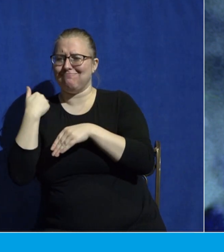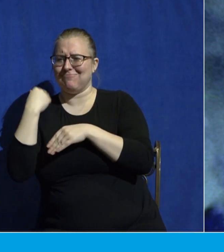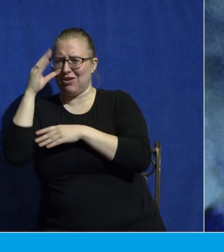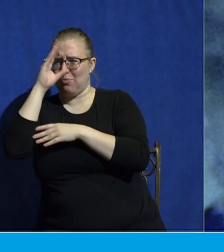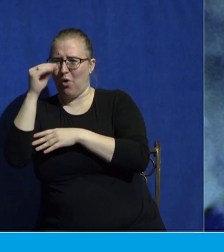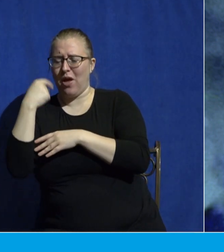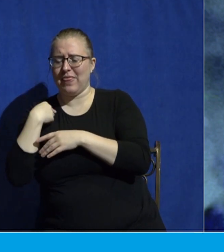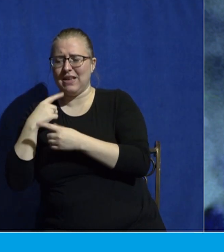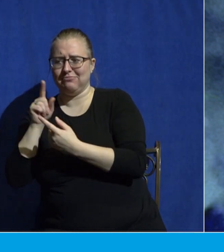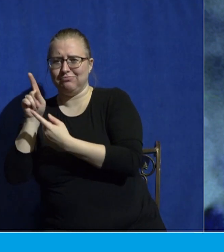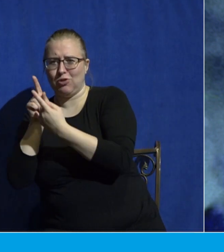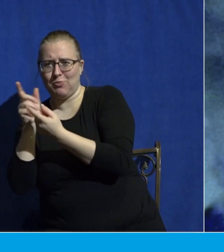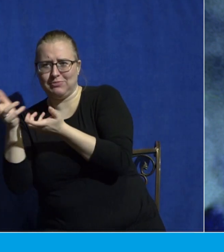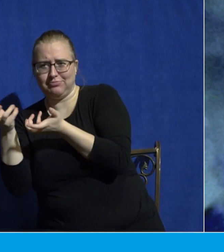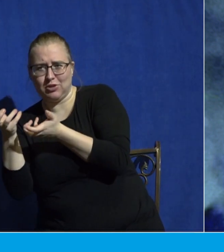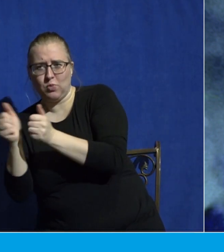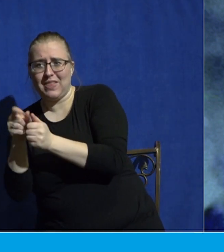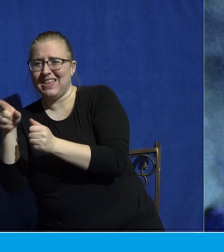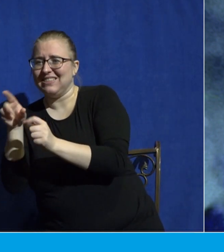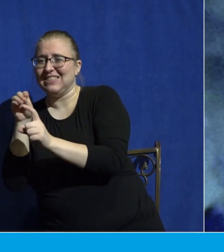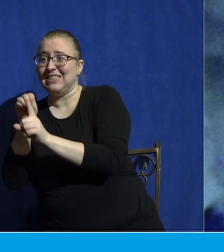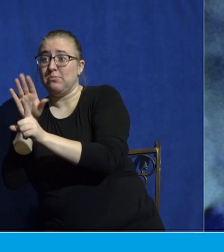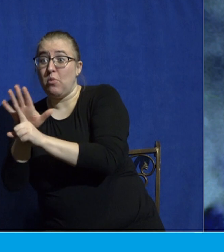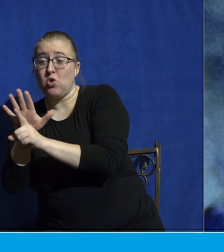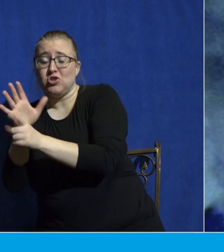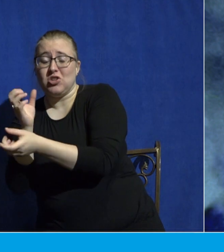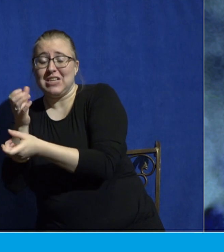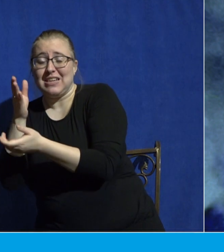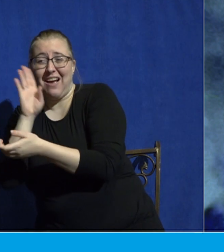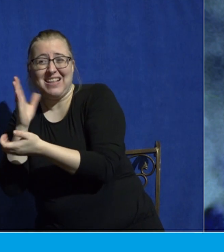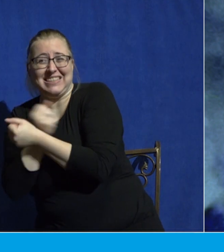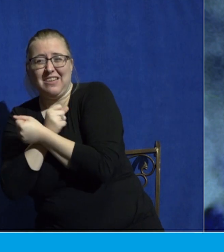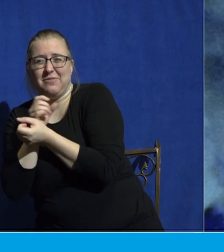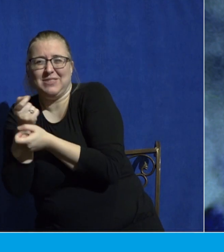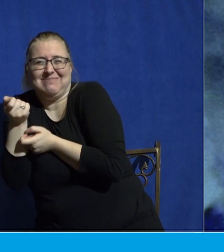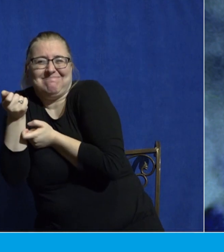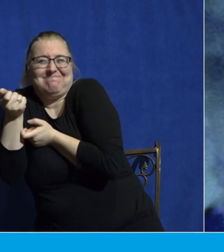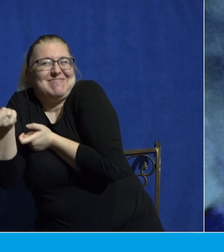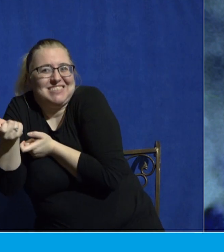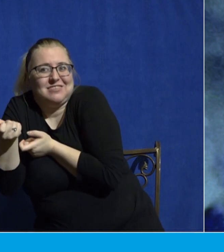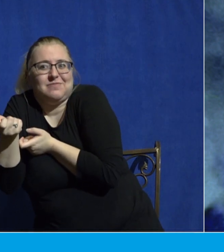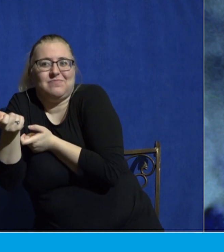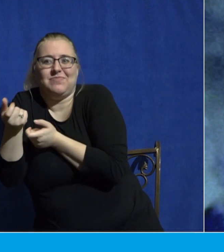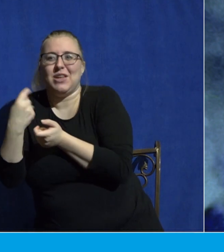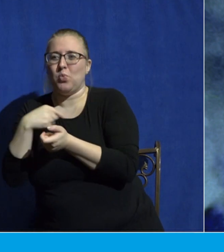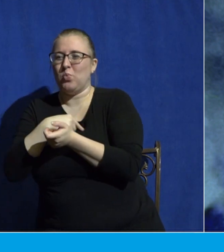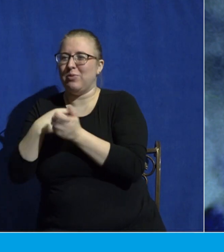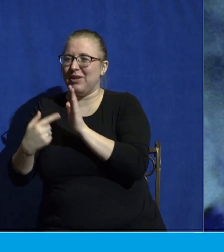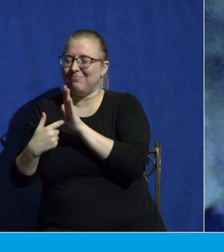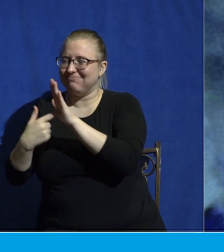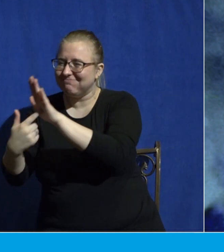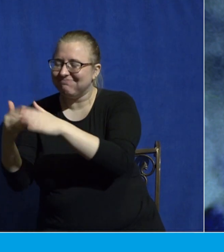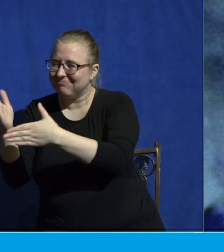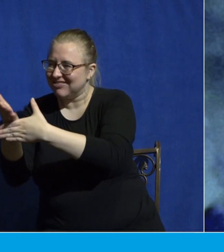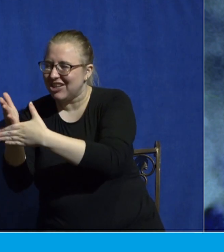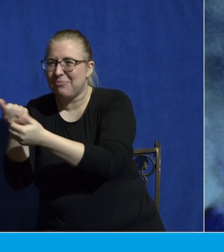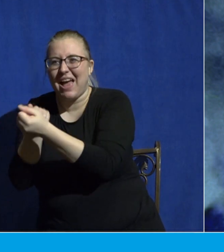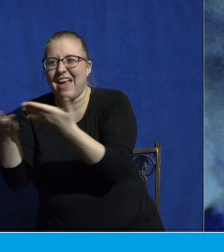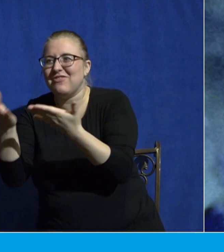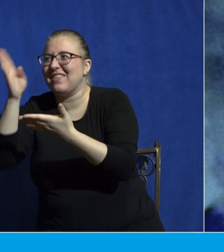with that had little exposure exposure to the love of God in Christ. And we were able to share with him all that God had done for him